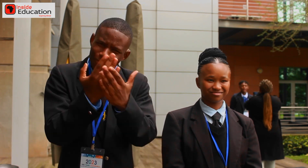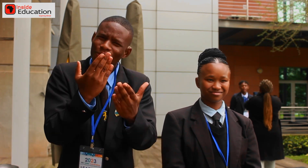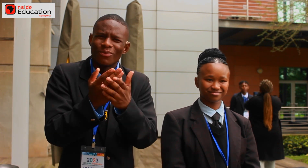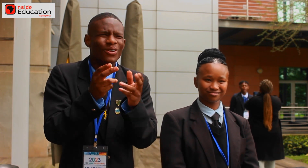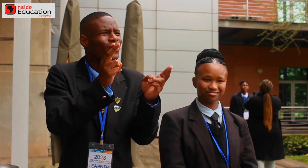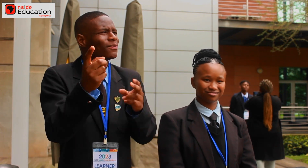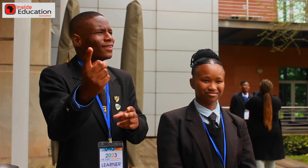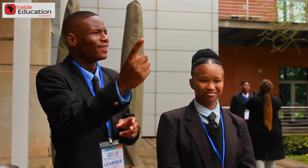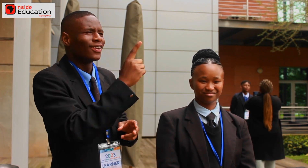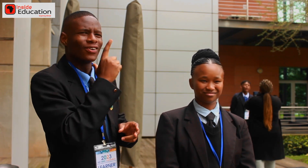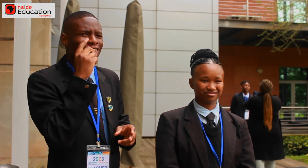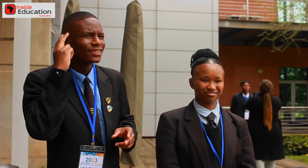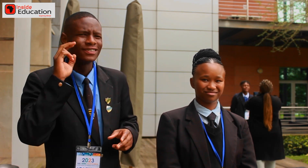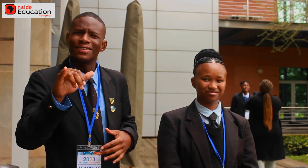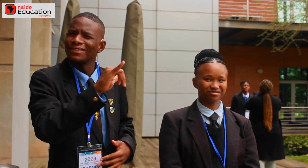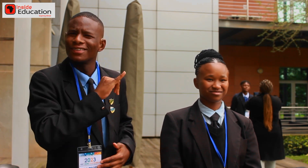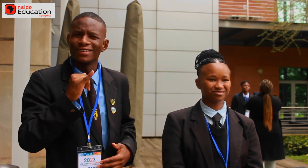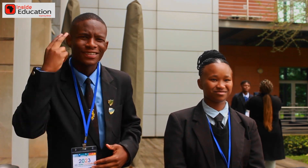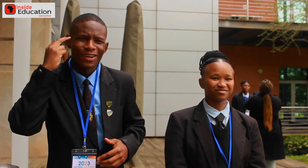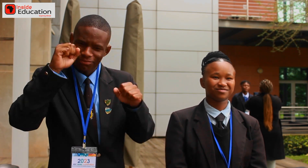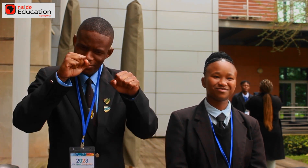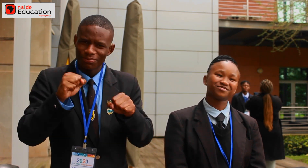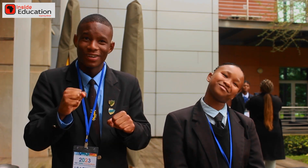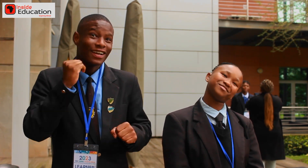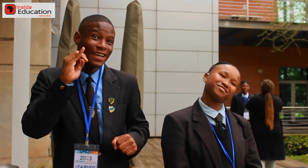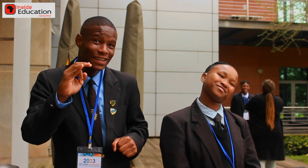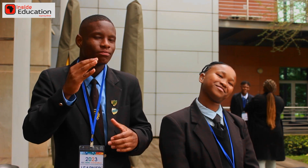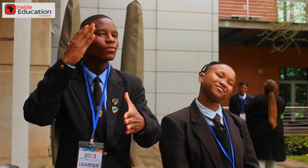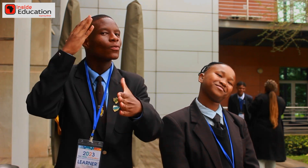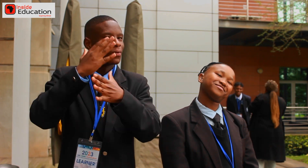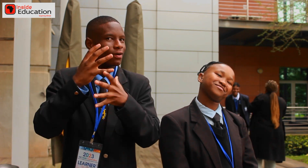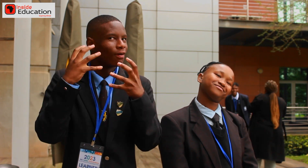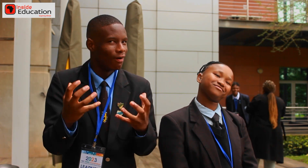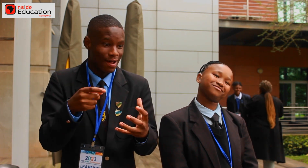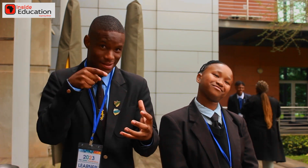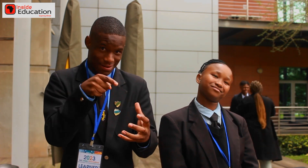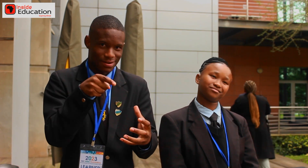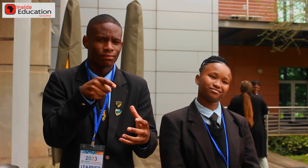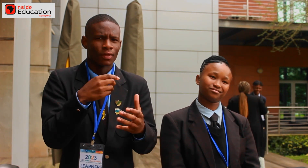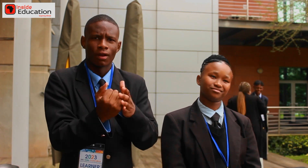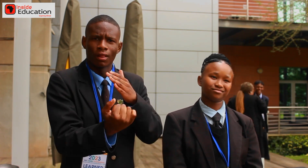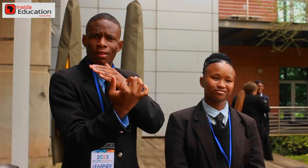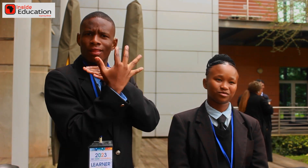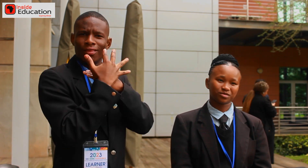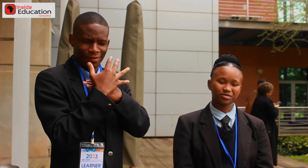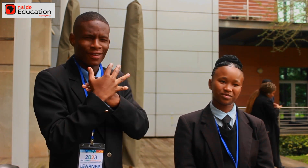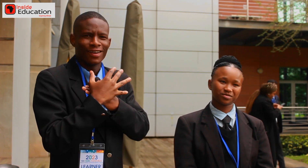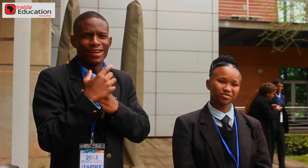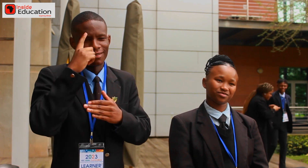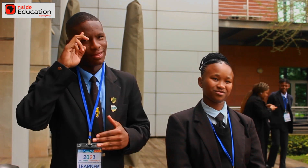I think they should learn from this, that any Deaf child, regardless of your disability, you